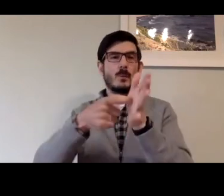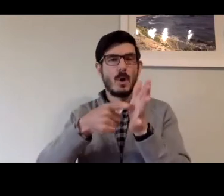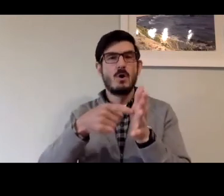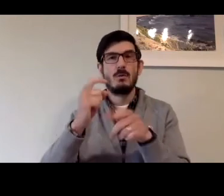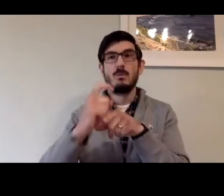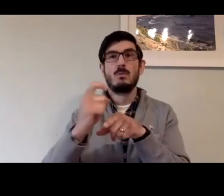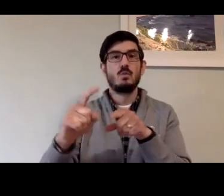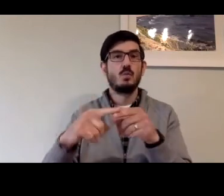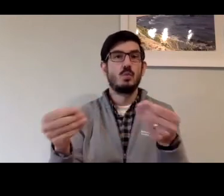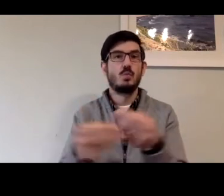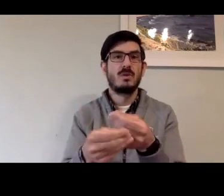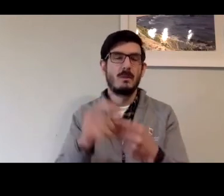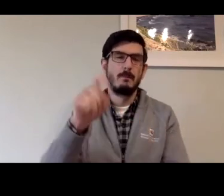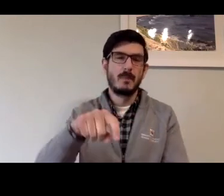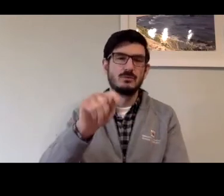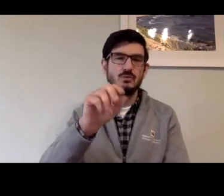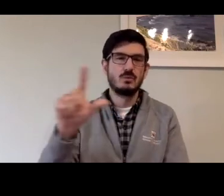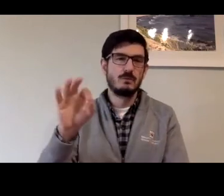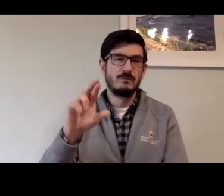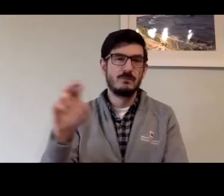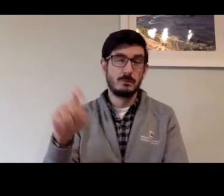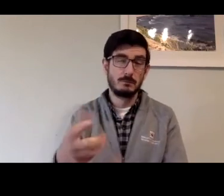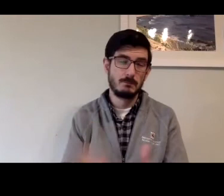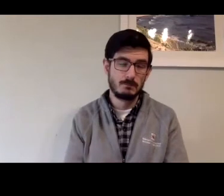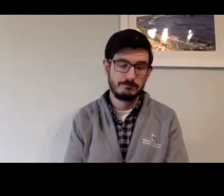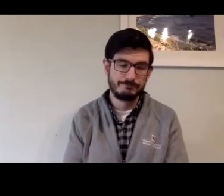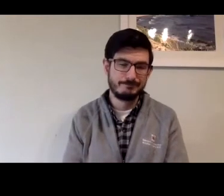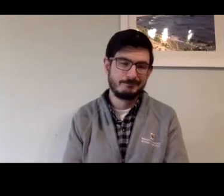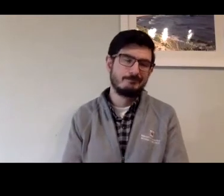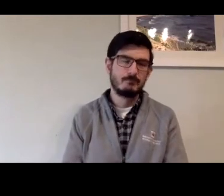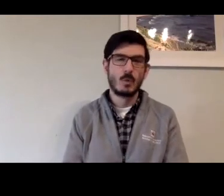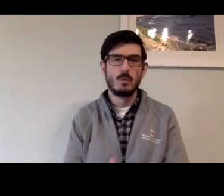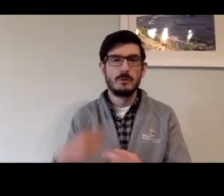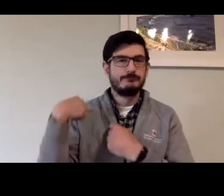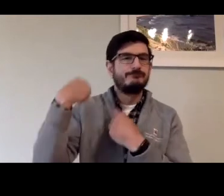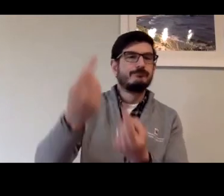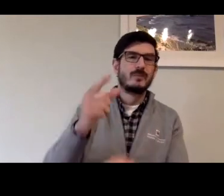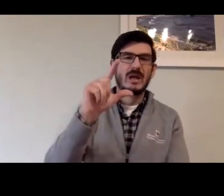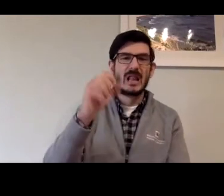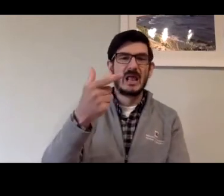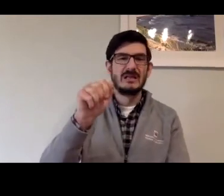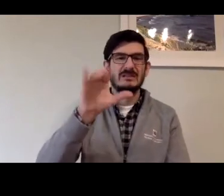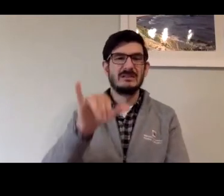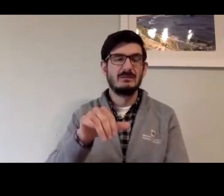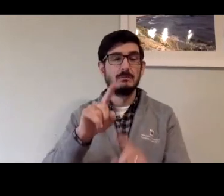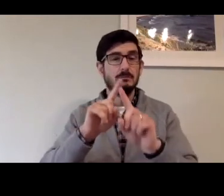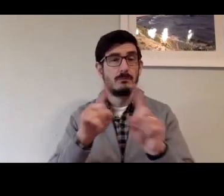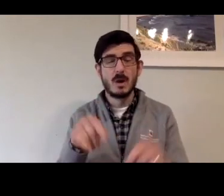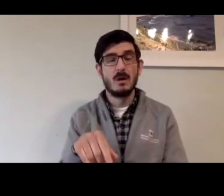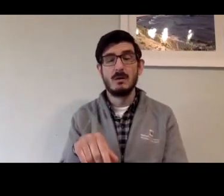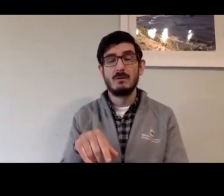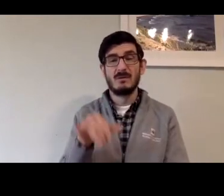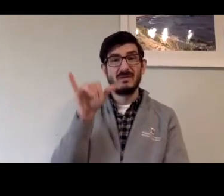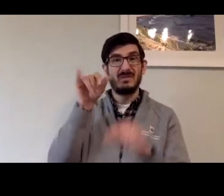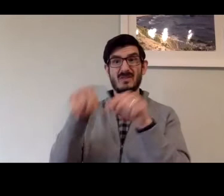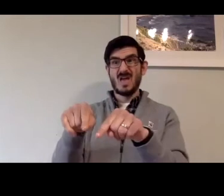probably even since day one of the requirement for the relay that that would be the case. So